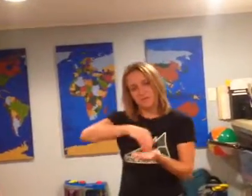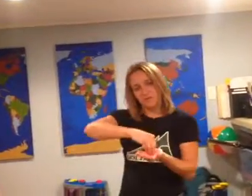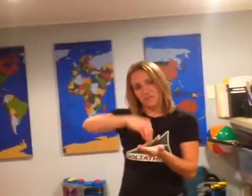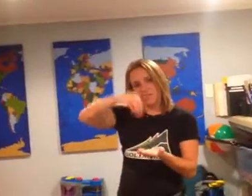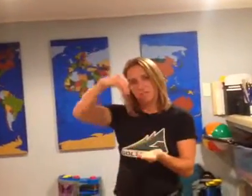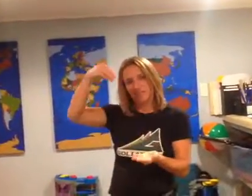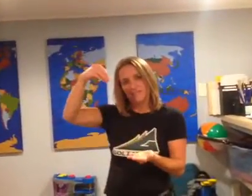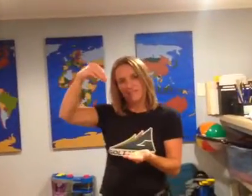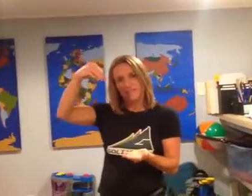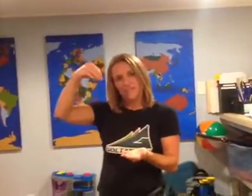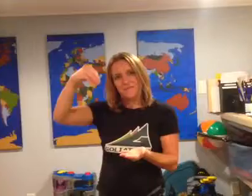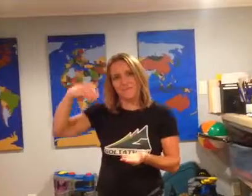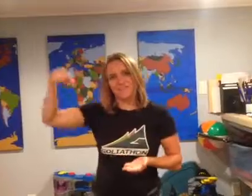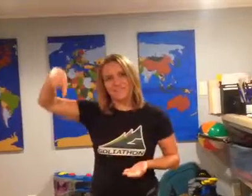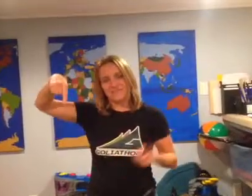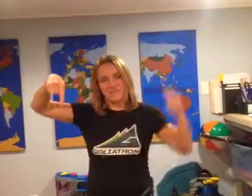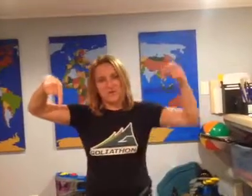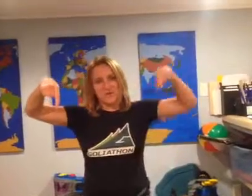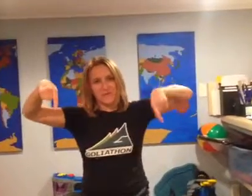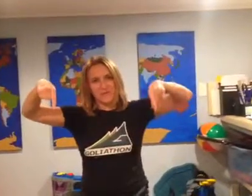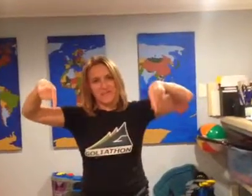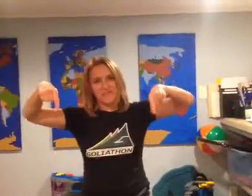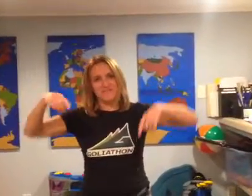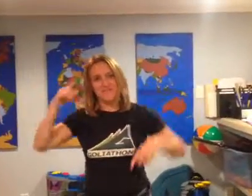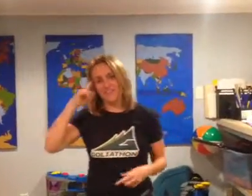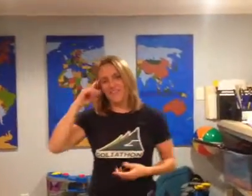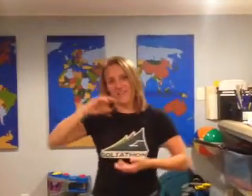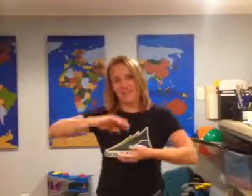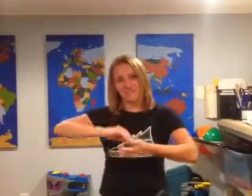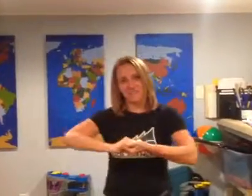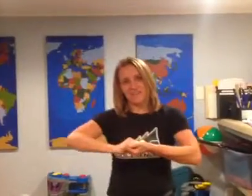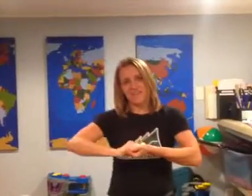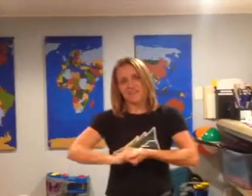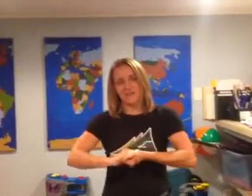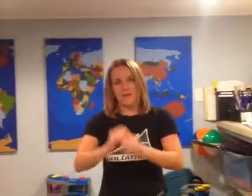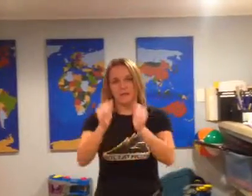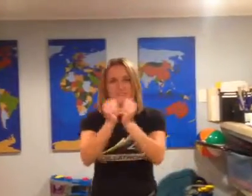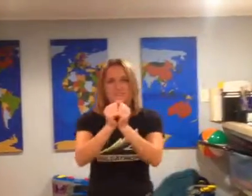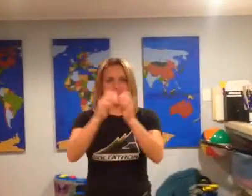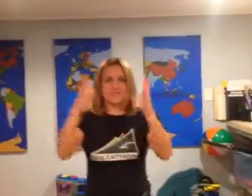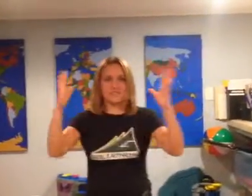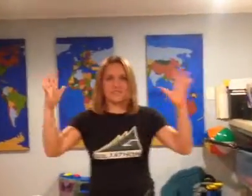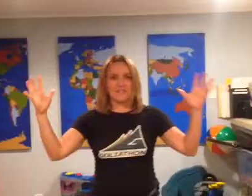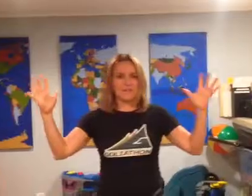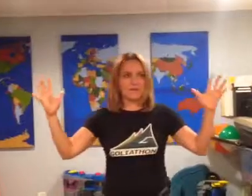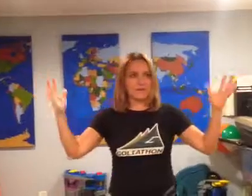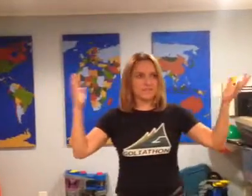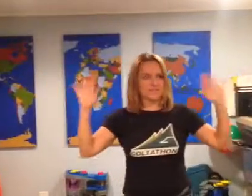Purchase, President Polk's belief in the doctrine of manifest destiny was